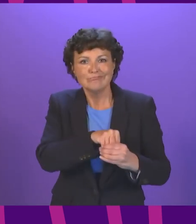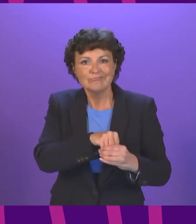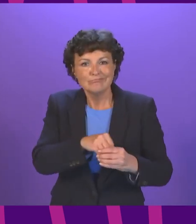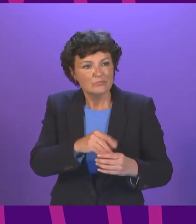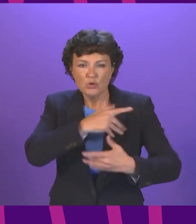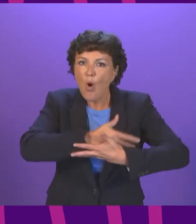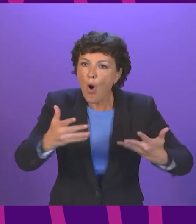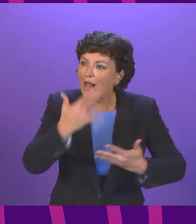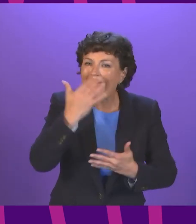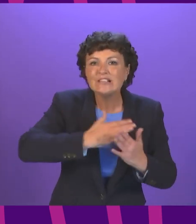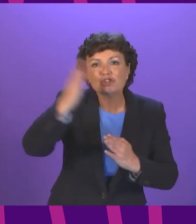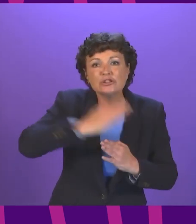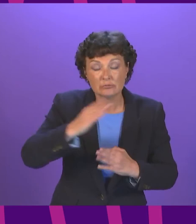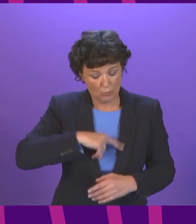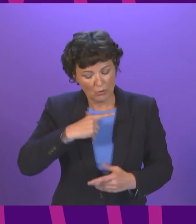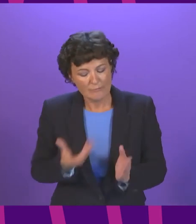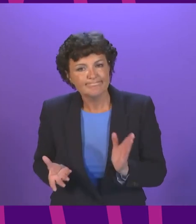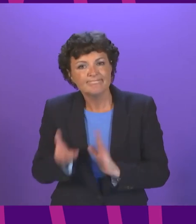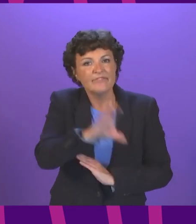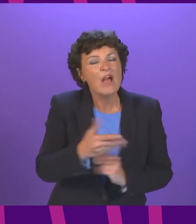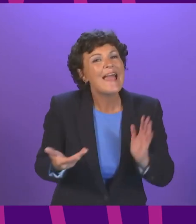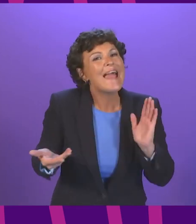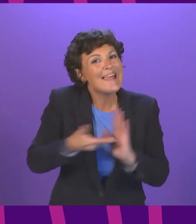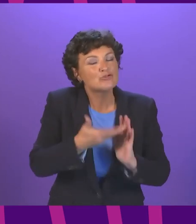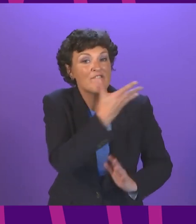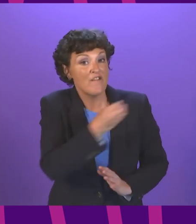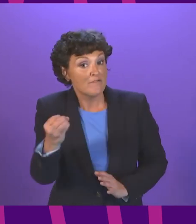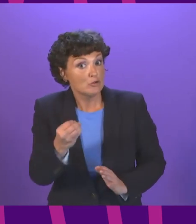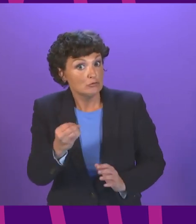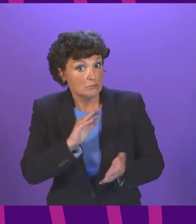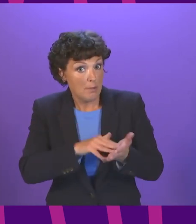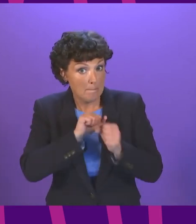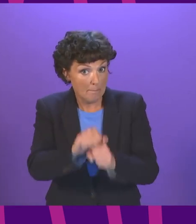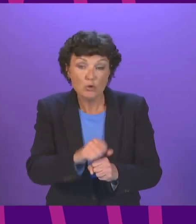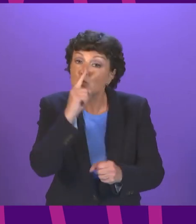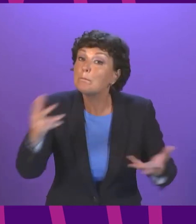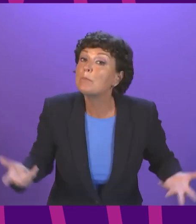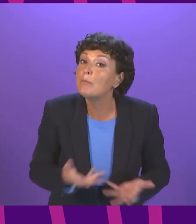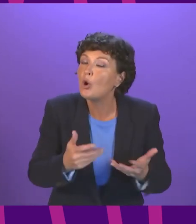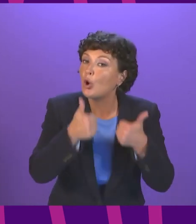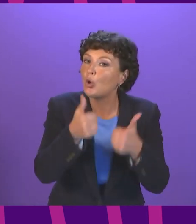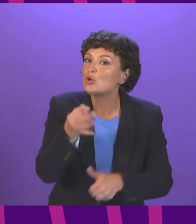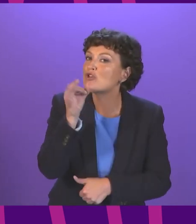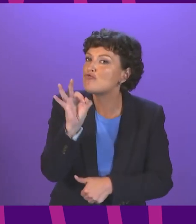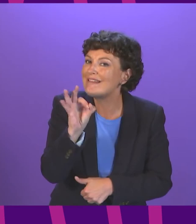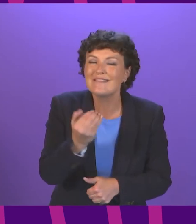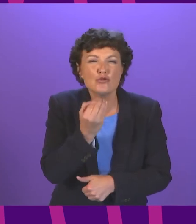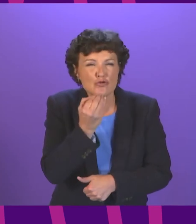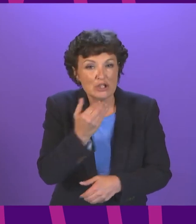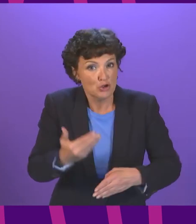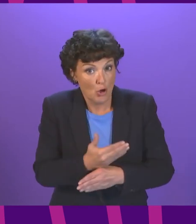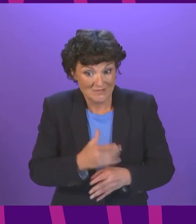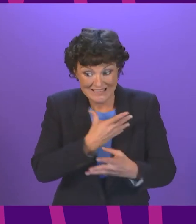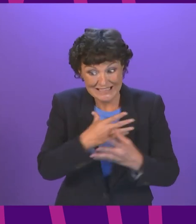We will invest an additional £500 million to promote good and green jobs address skills gaps, many of them being caused by